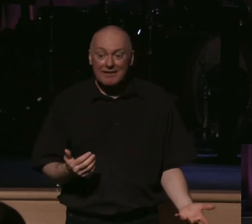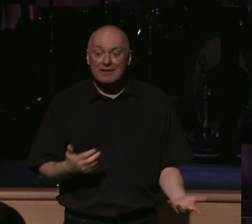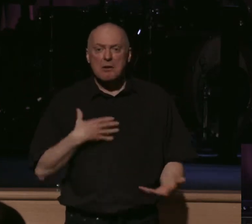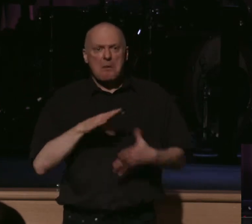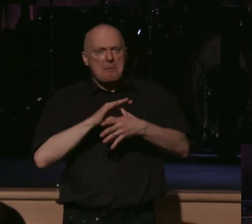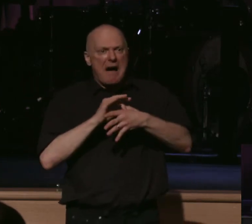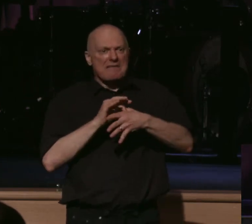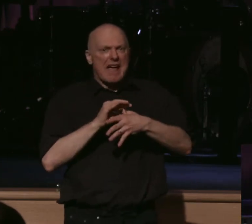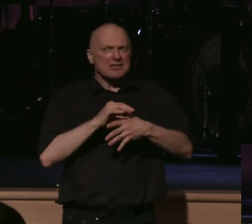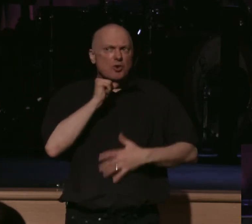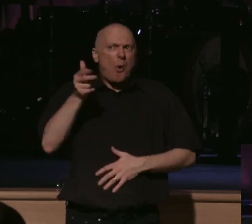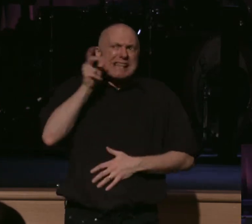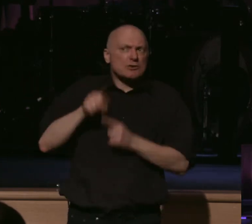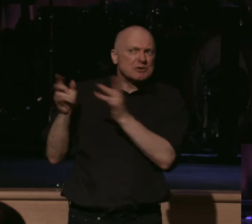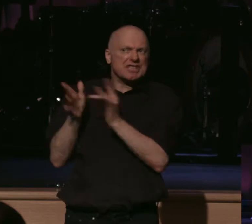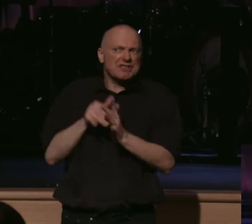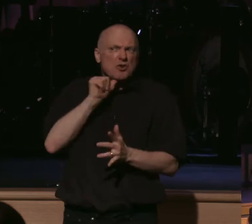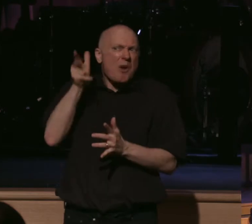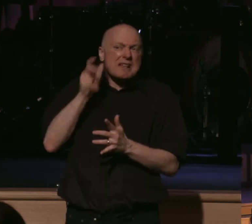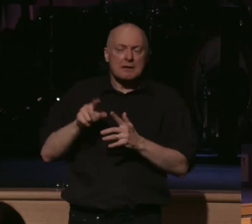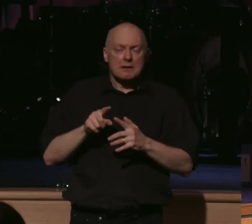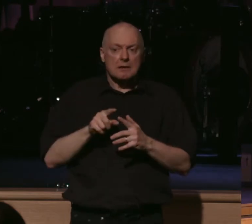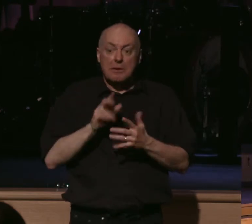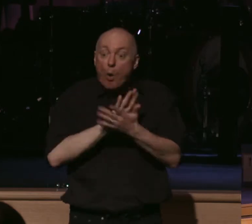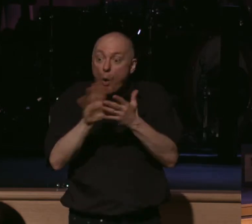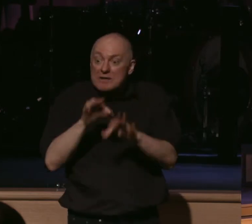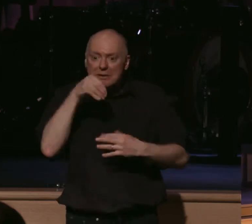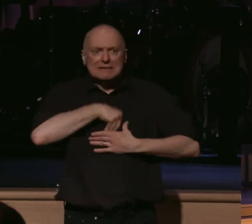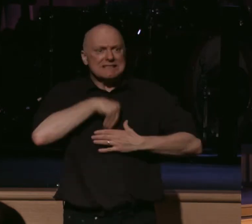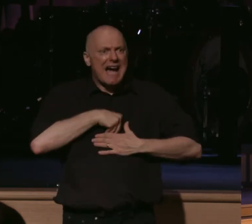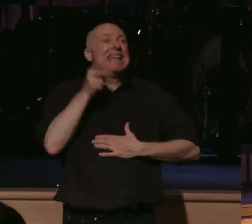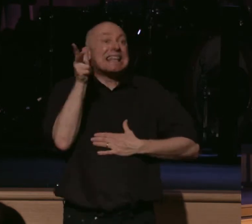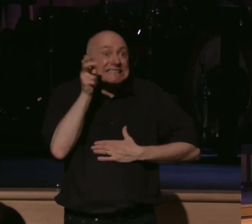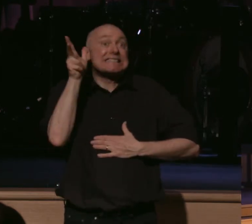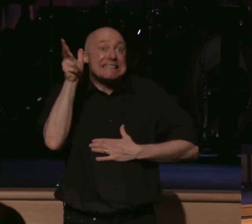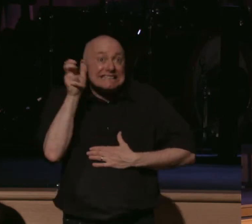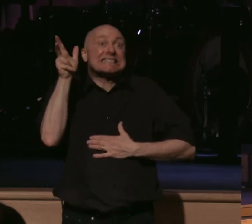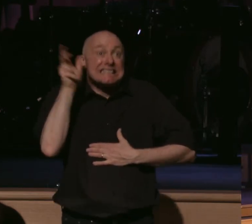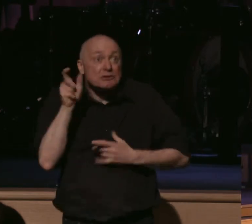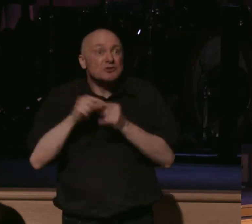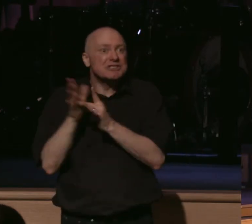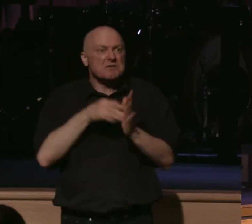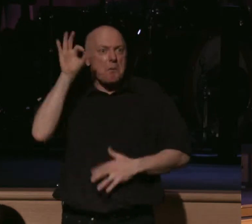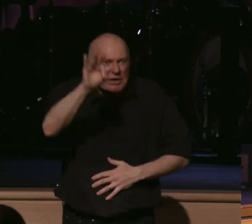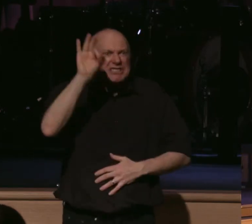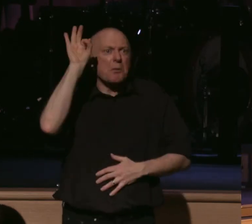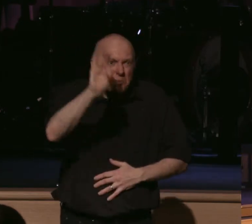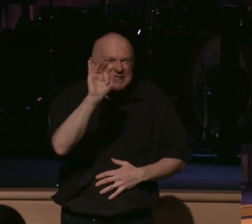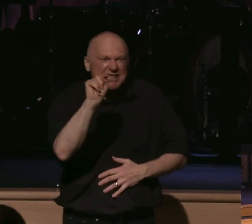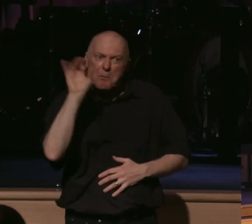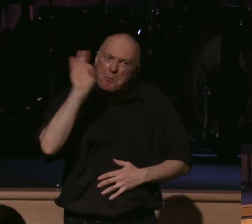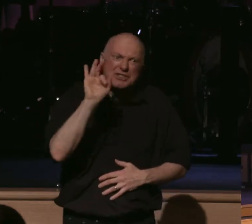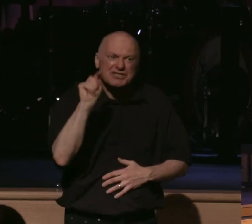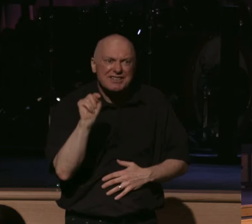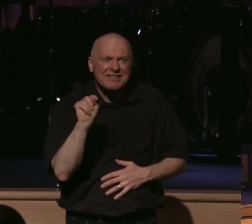within me is like, no, don't listen to Jesus. But the Spirit of God within me is like, yeah, listen, listen, listen, preach it, preach it, and